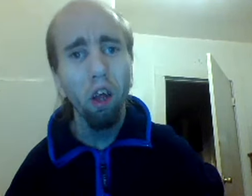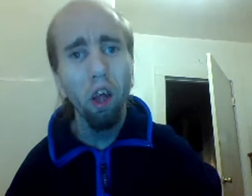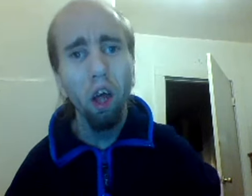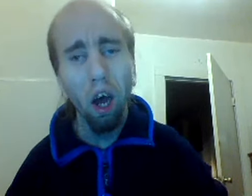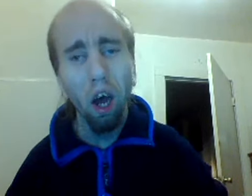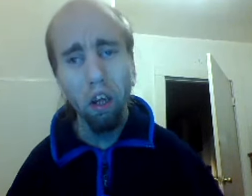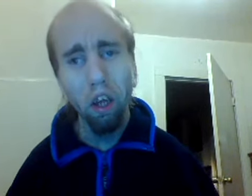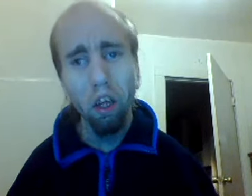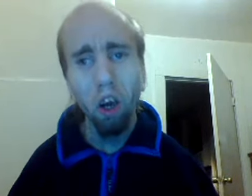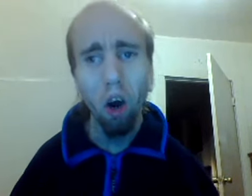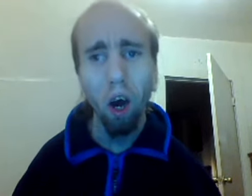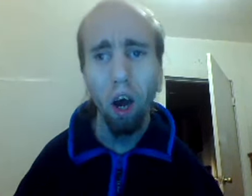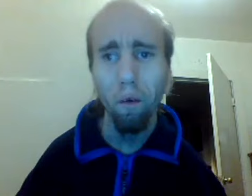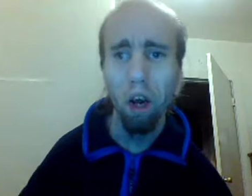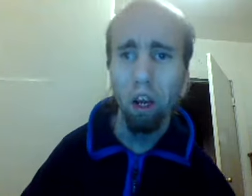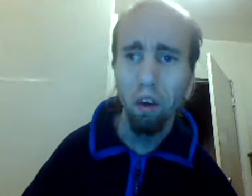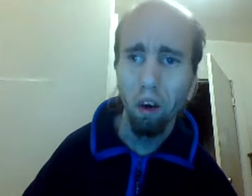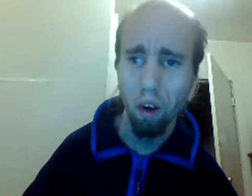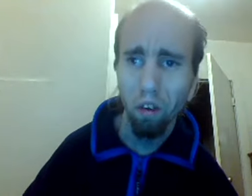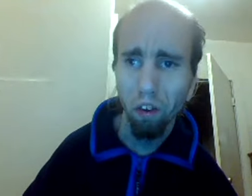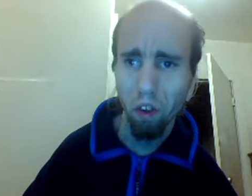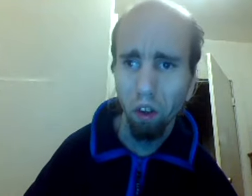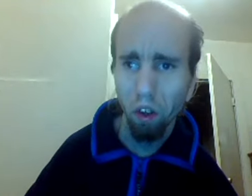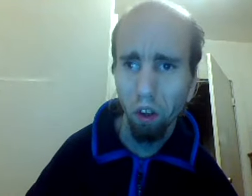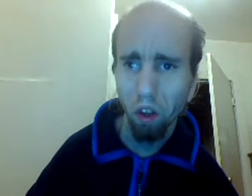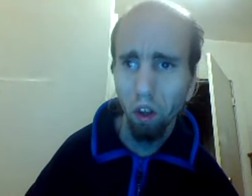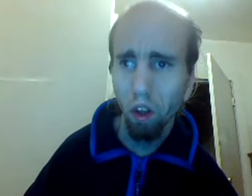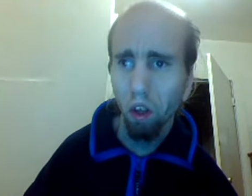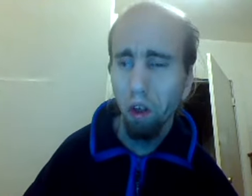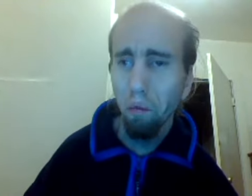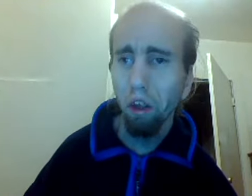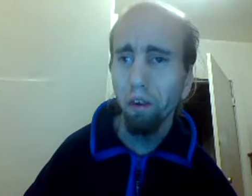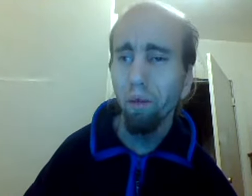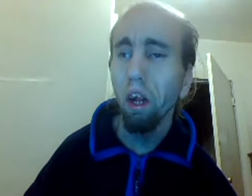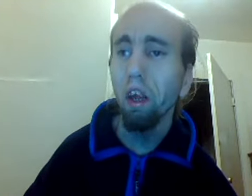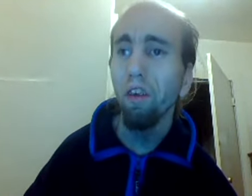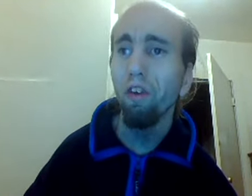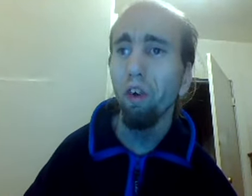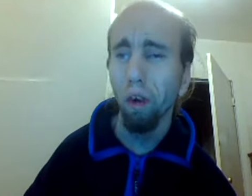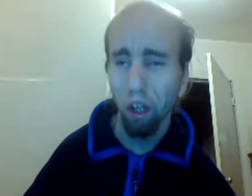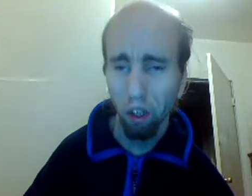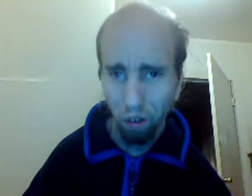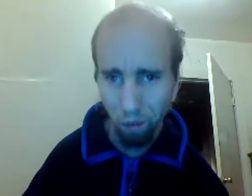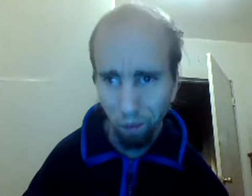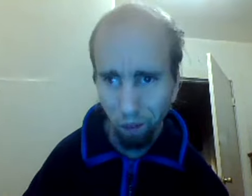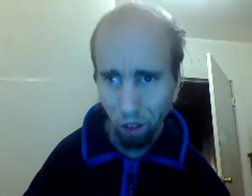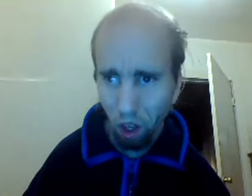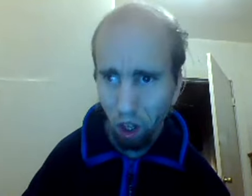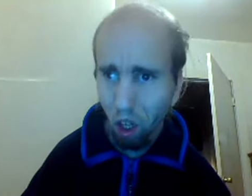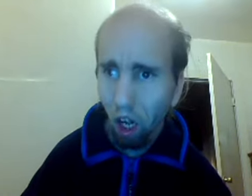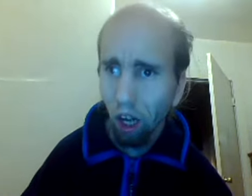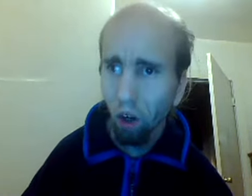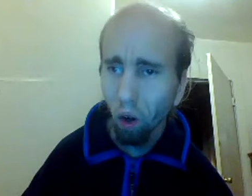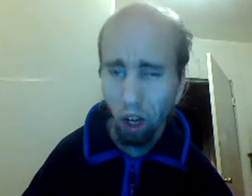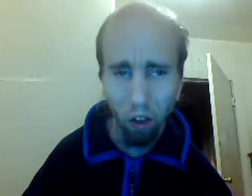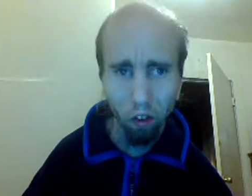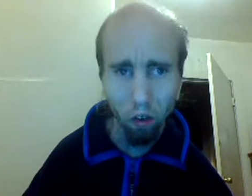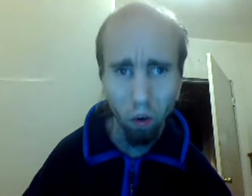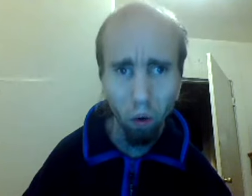I did call out Rector's because of what he is doing I called out his